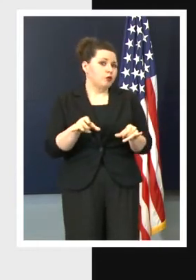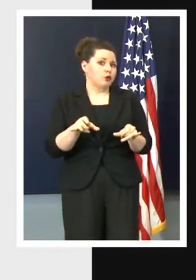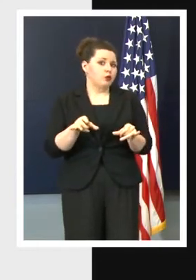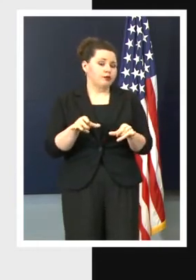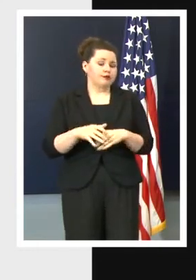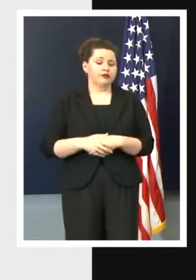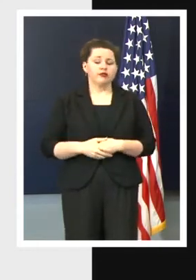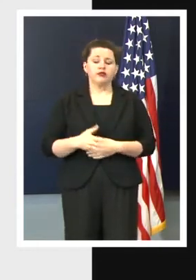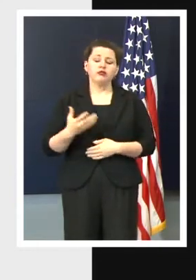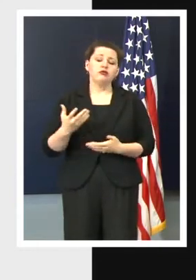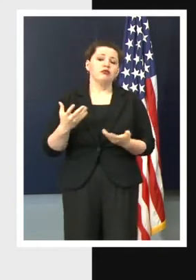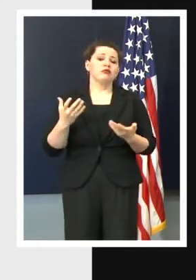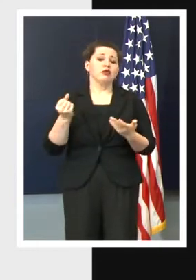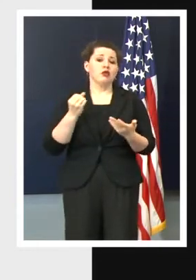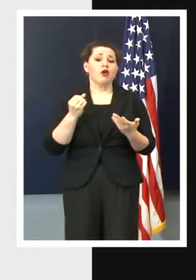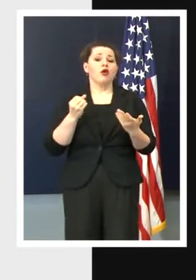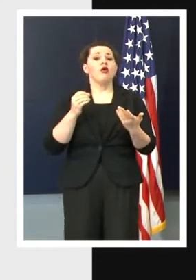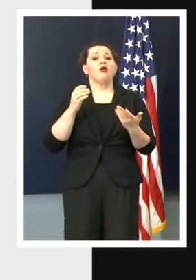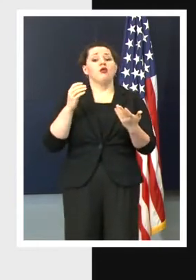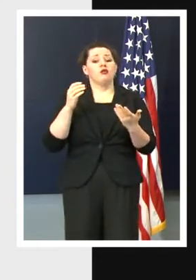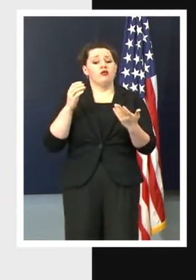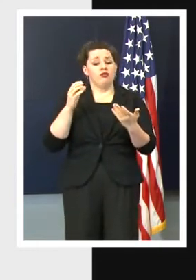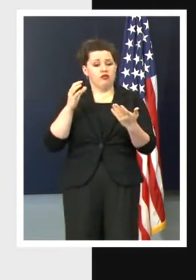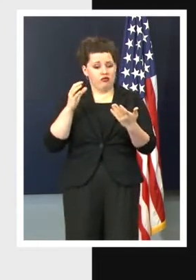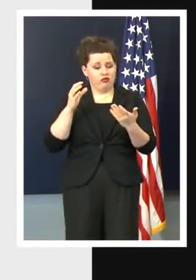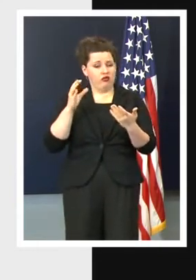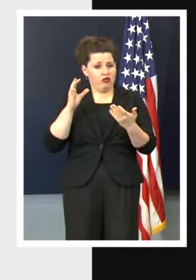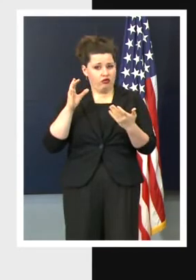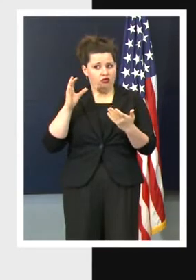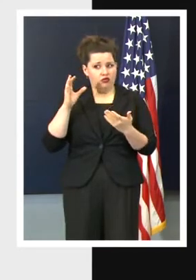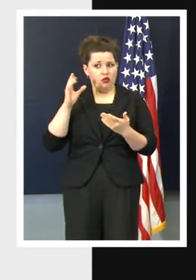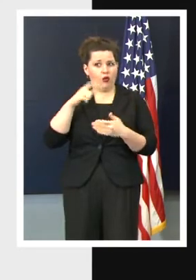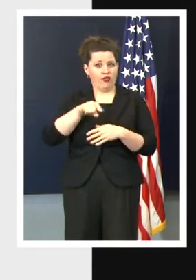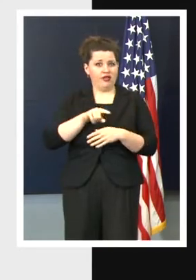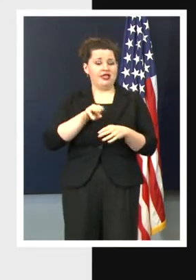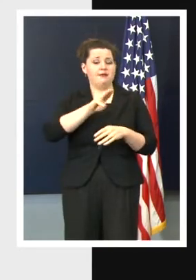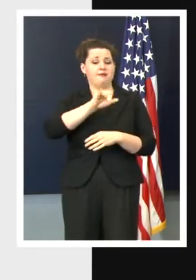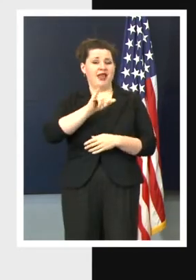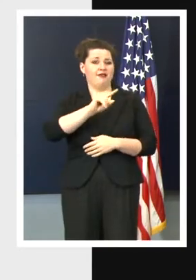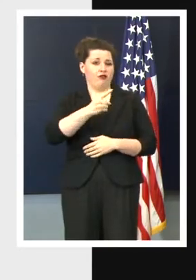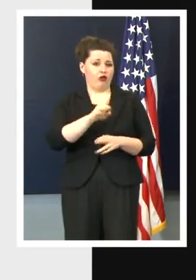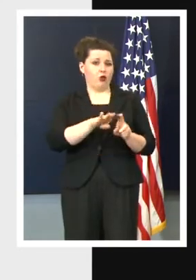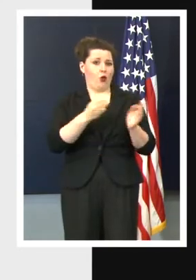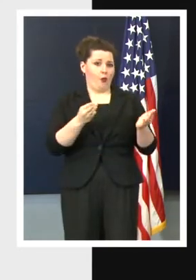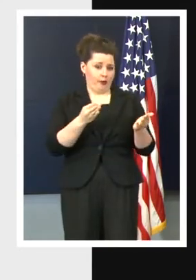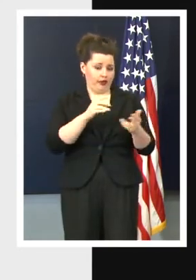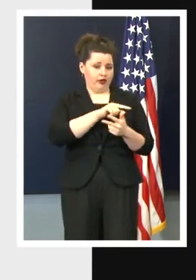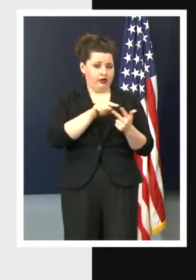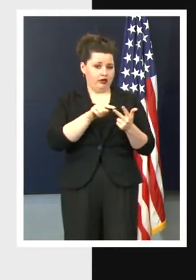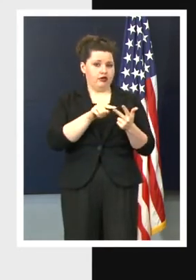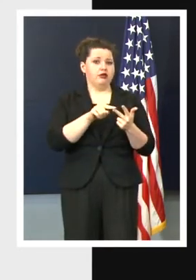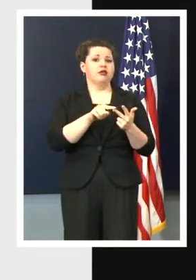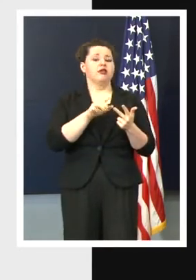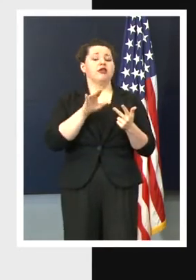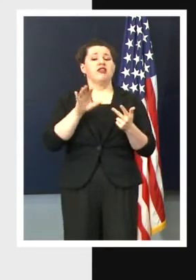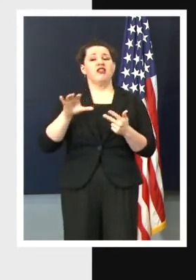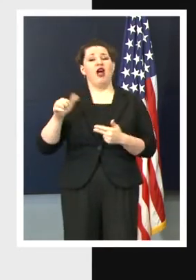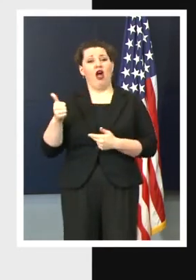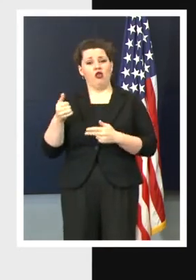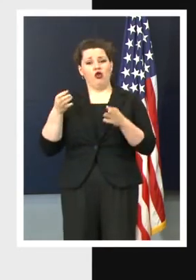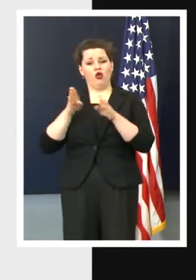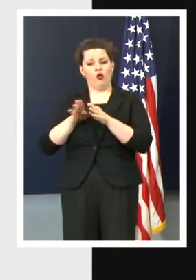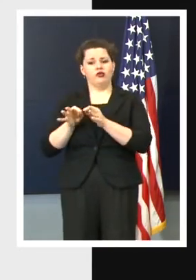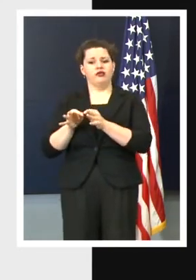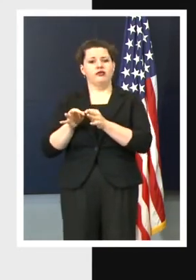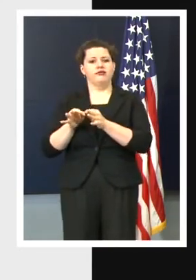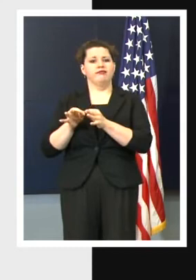already looked at. So we've extended it for, so these will open up May 1st. The extension of the other closures